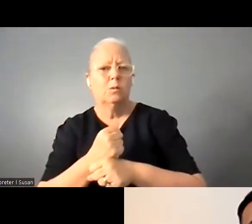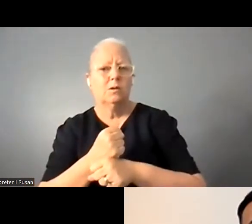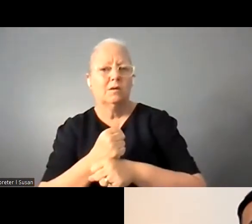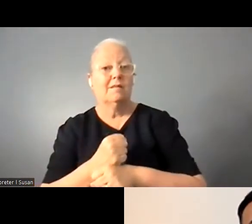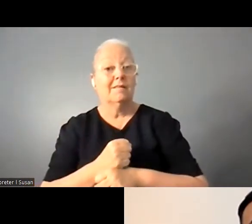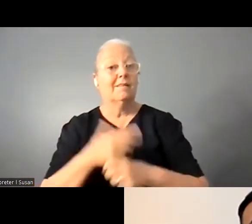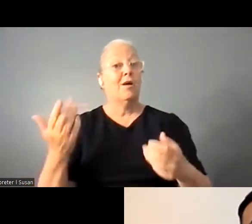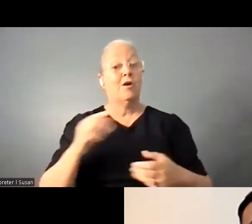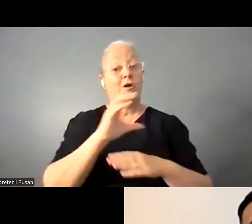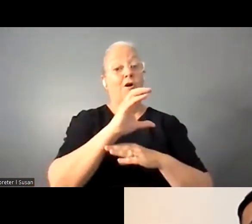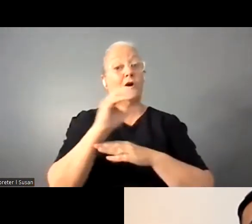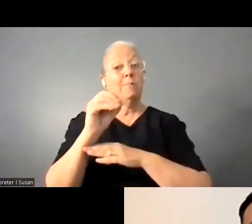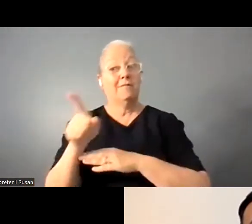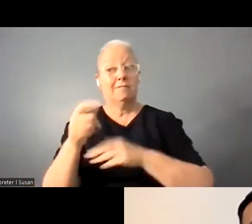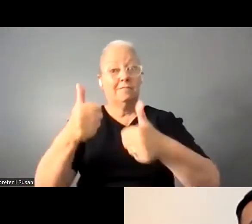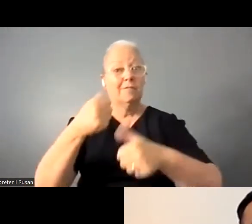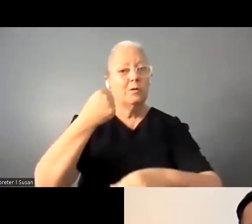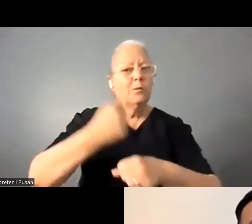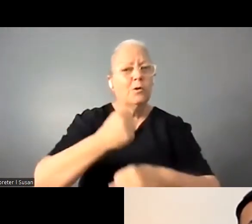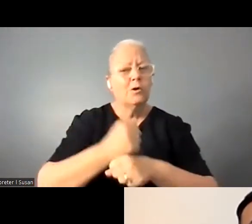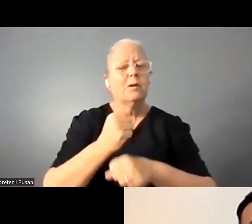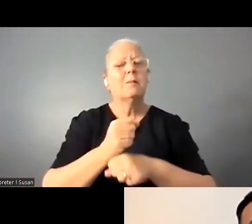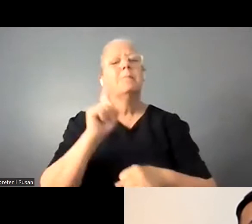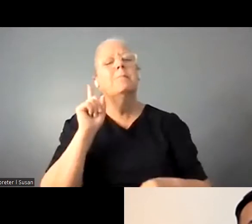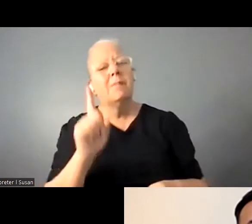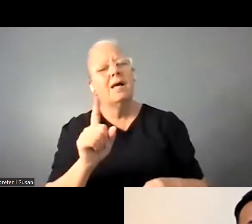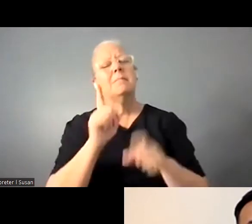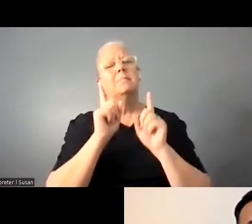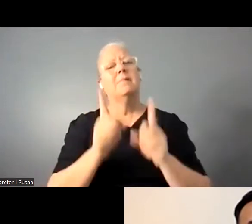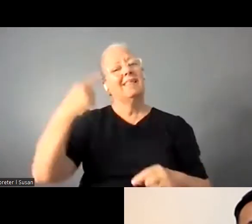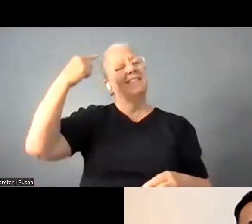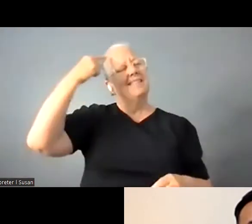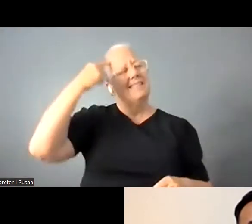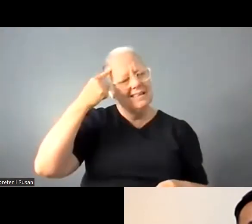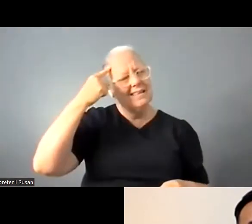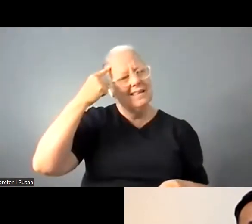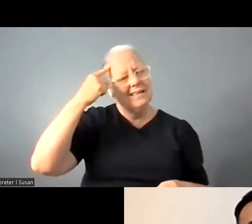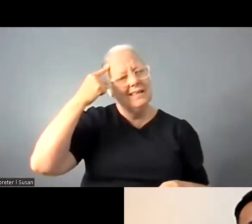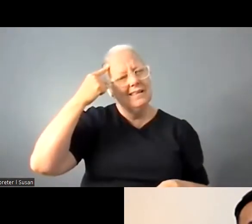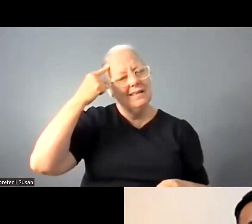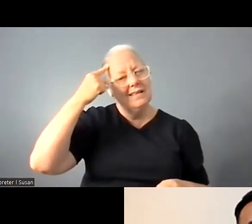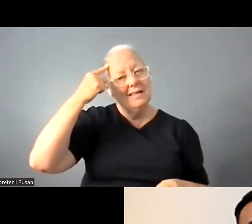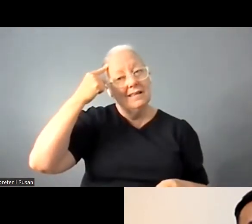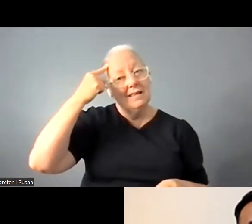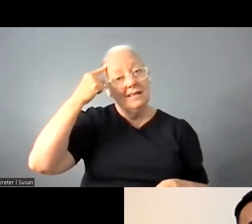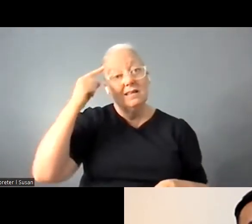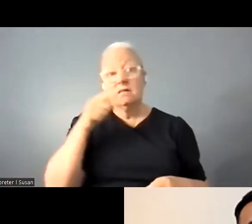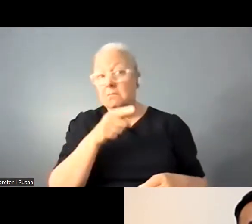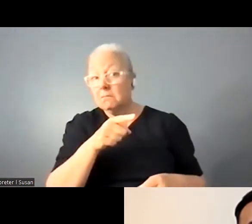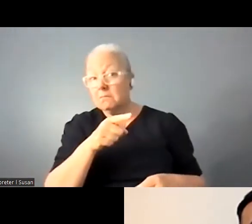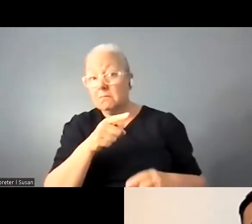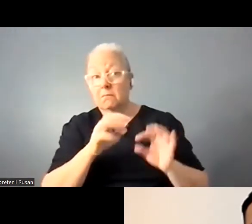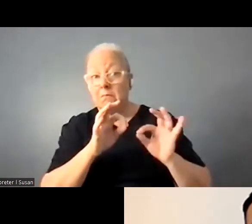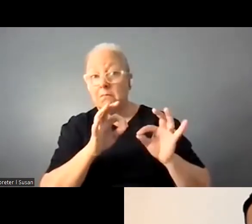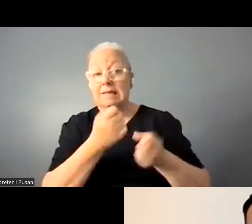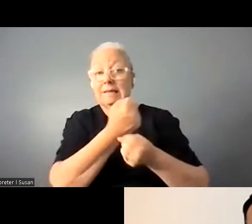company. But again, we need to consider here how safe and accessible the environment